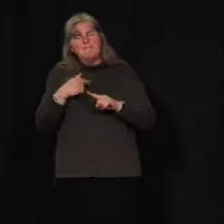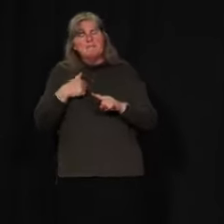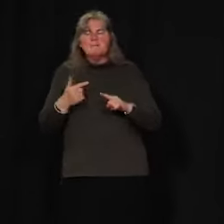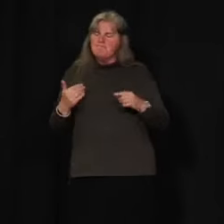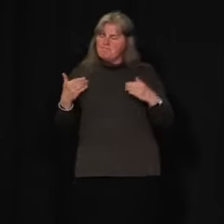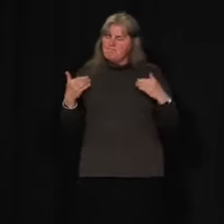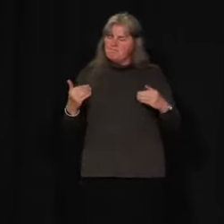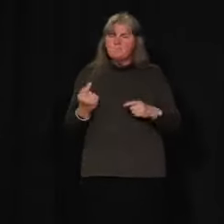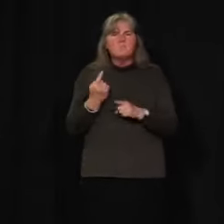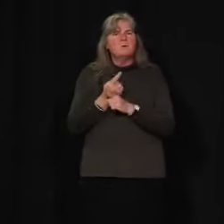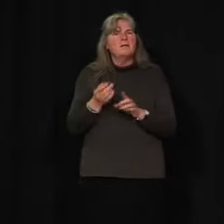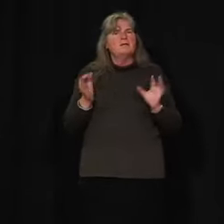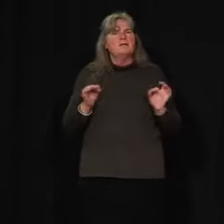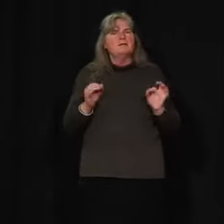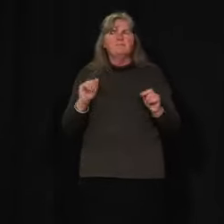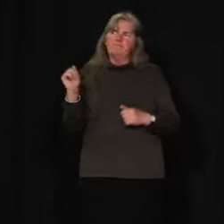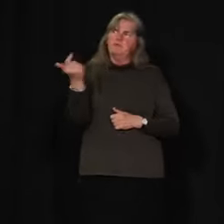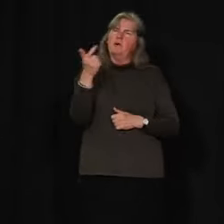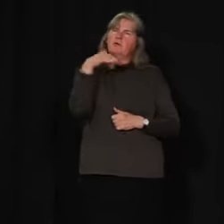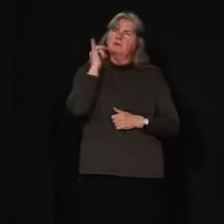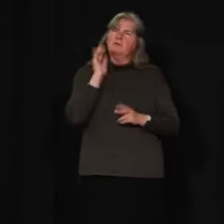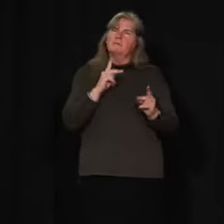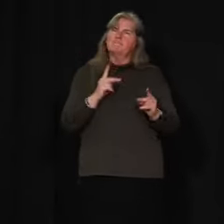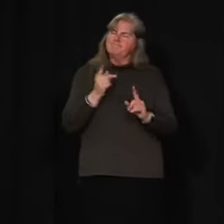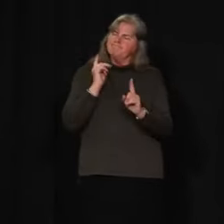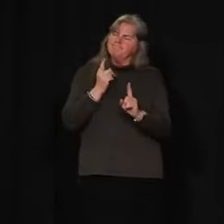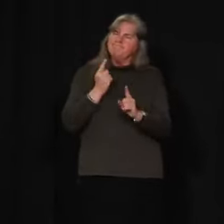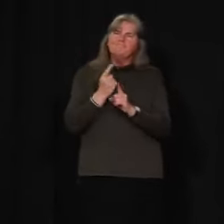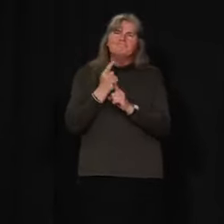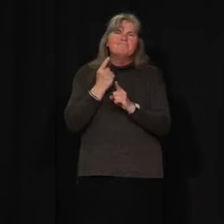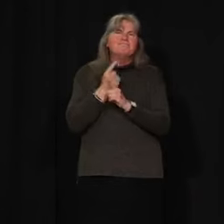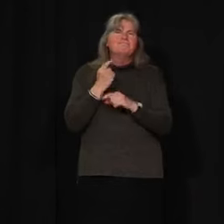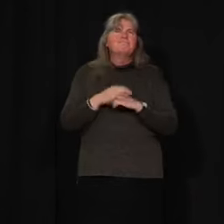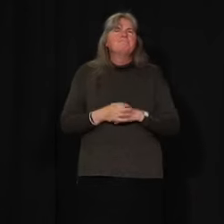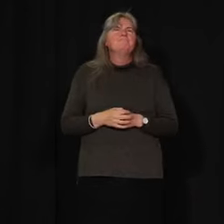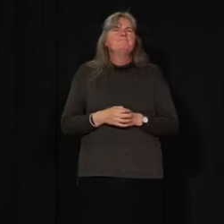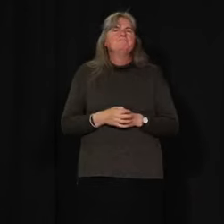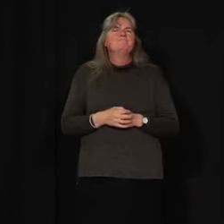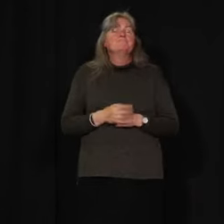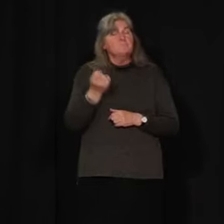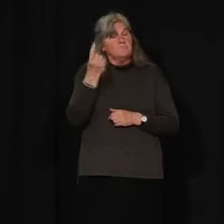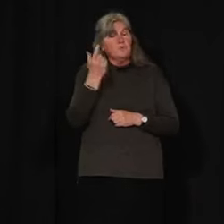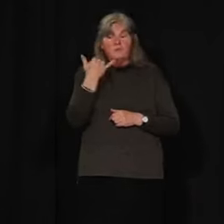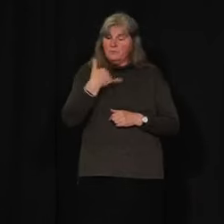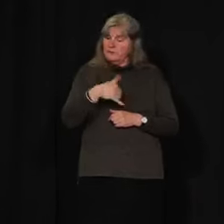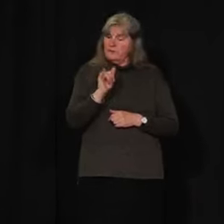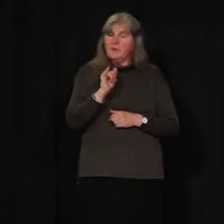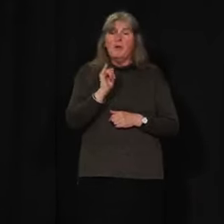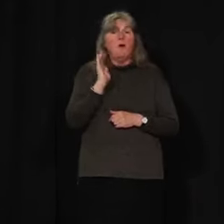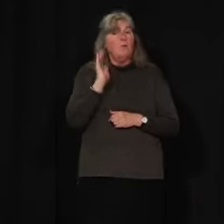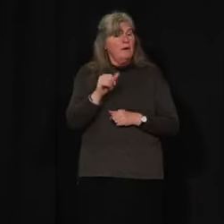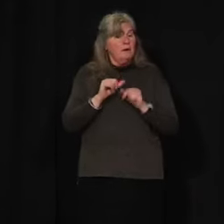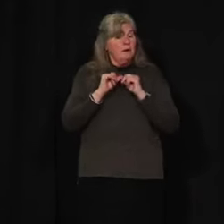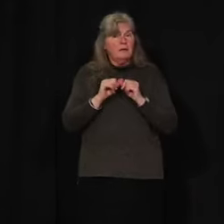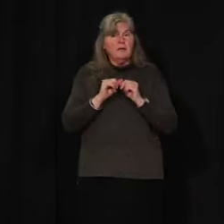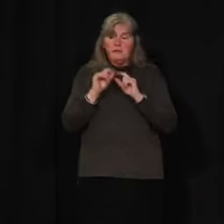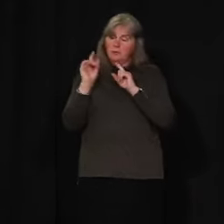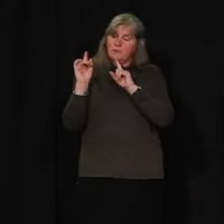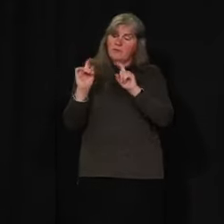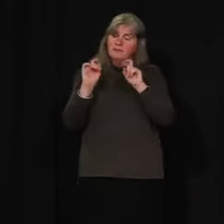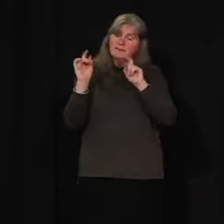to make for the sake of all of us. It means we will continue to test for and look for the disease.